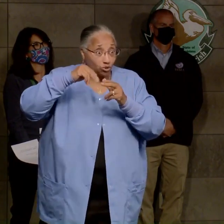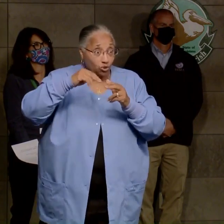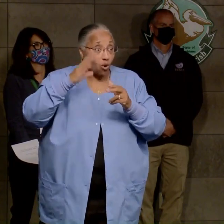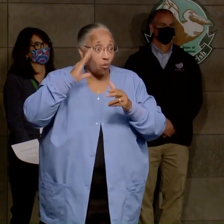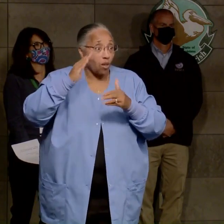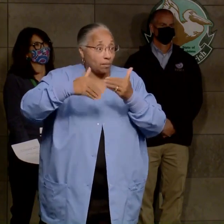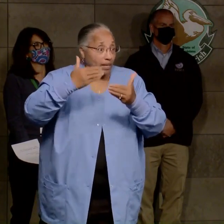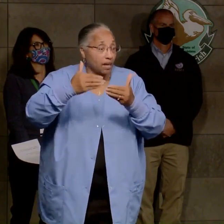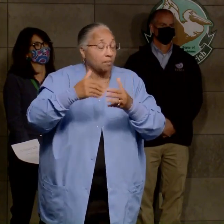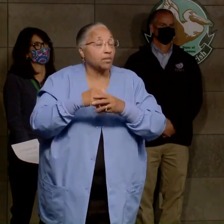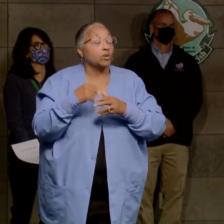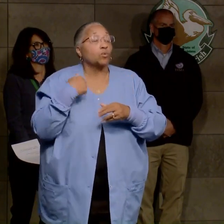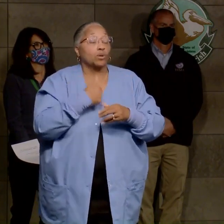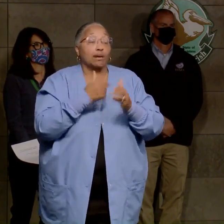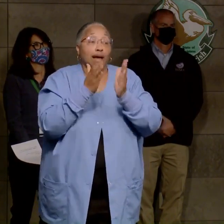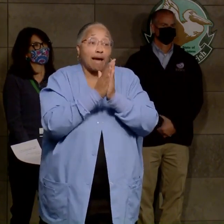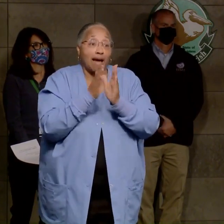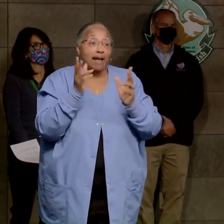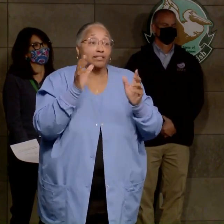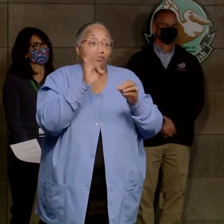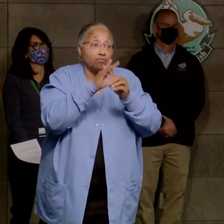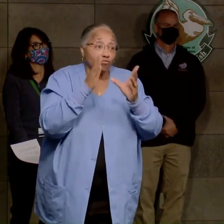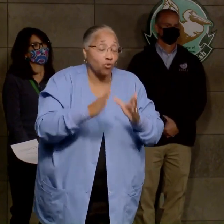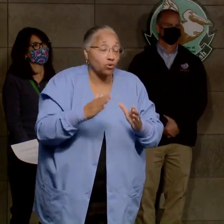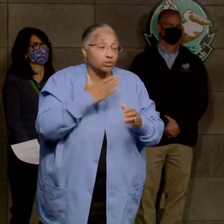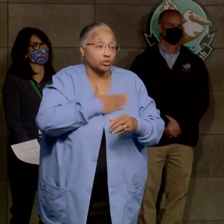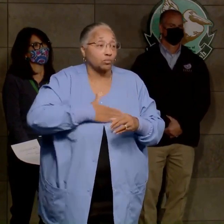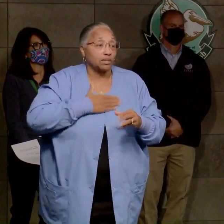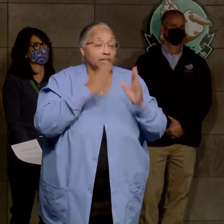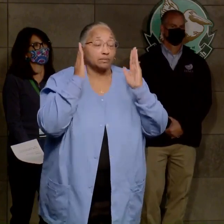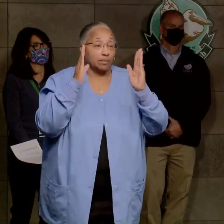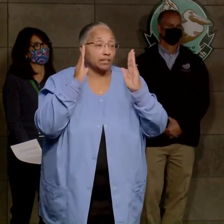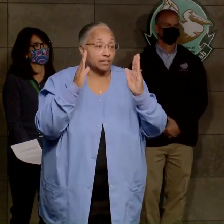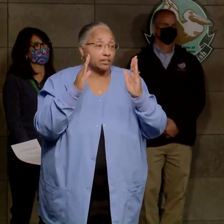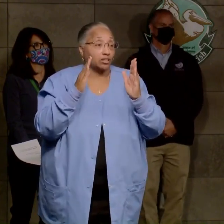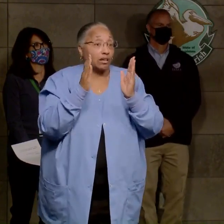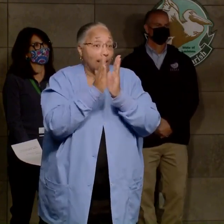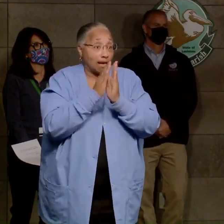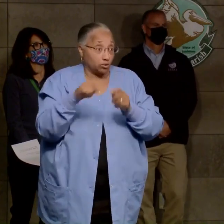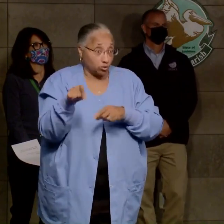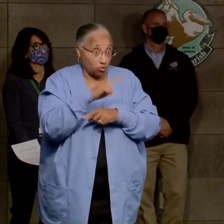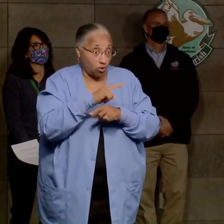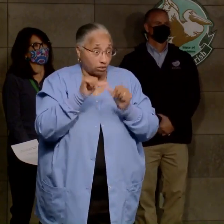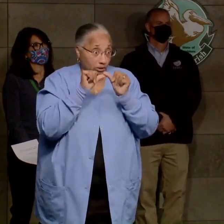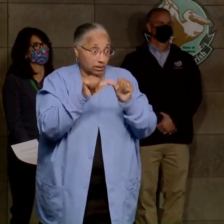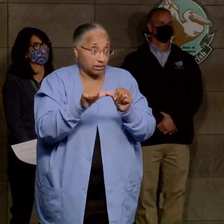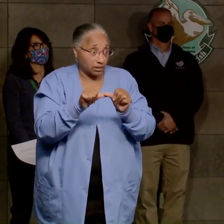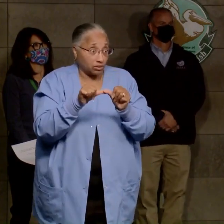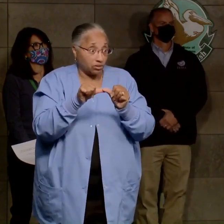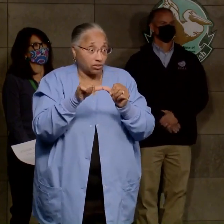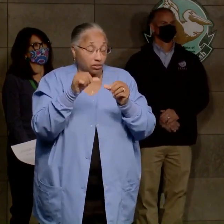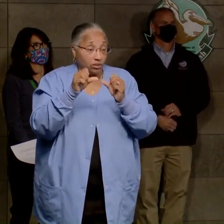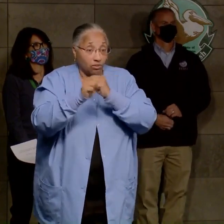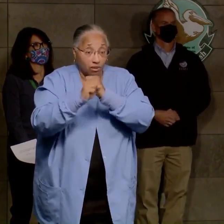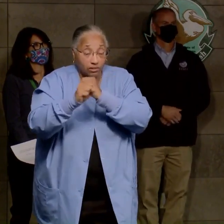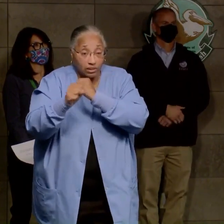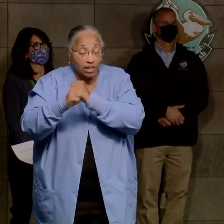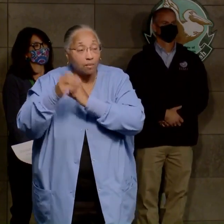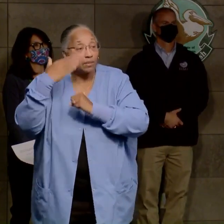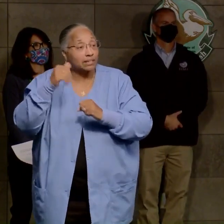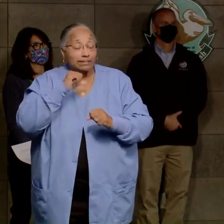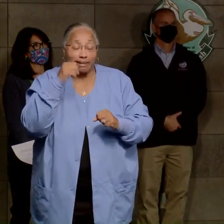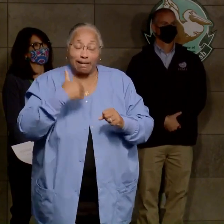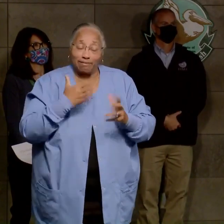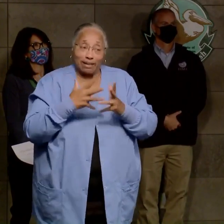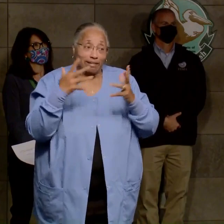to local elected officials, to news broadcasts, and we're going to ask you all to continue to cover this as well because, quite frankly, we don't have a lot of time